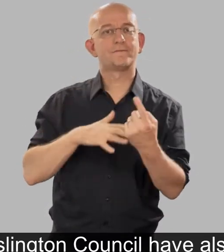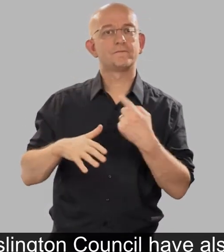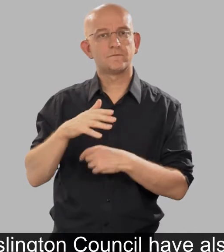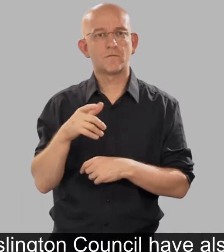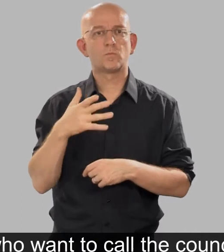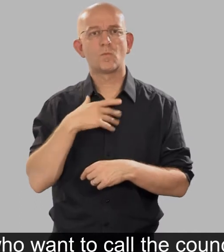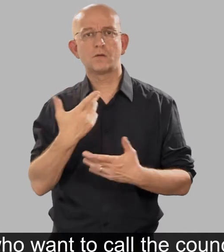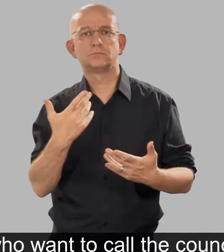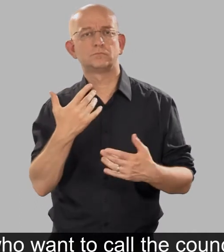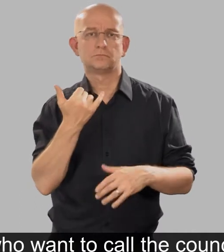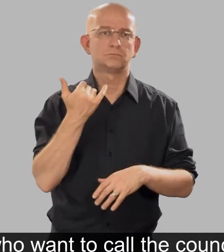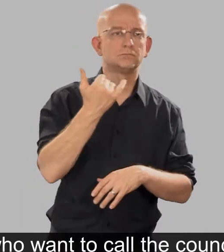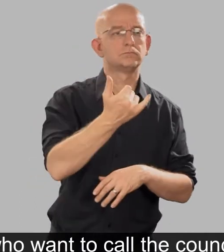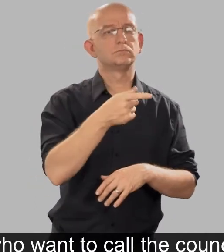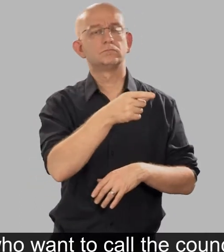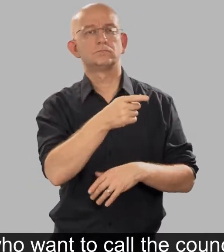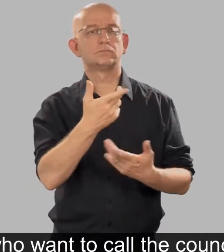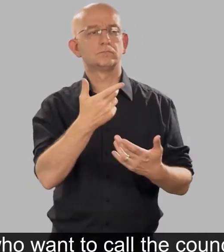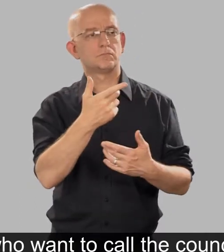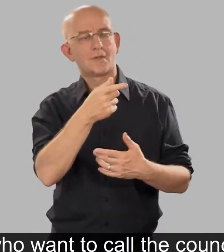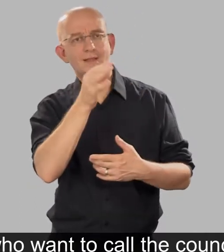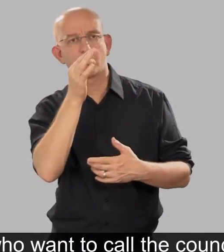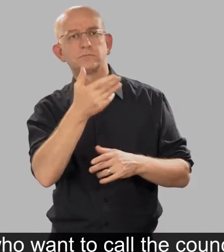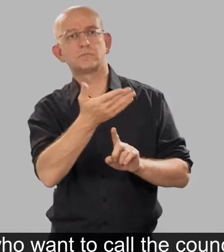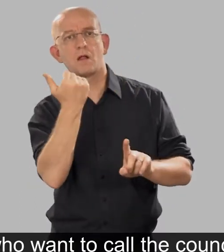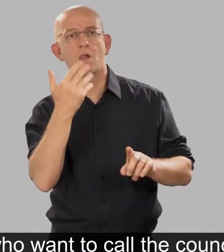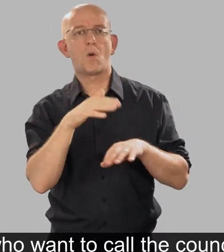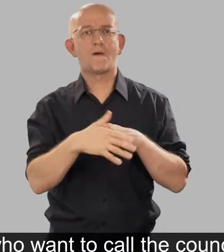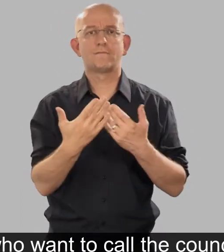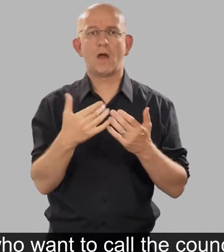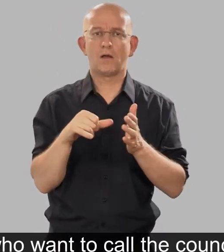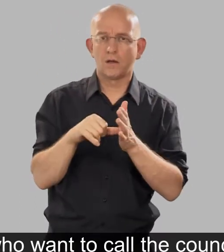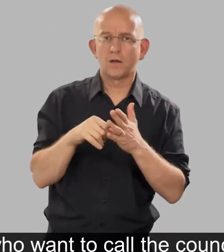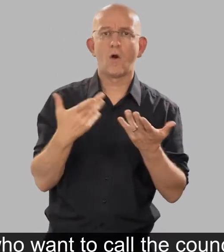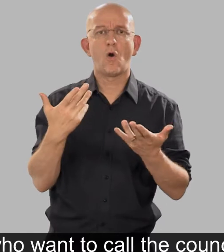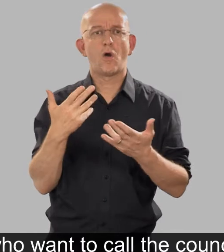who want to call the council about any issue or service.